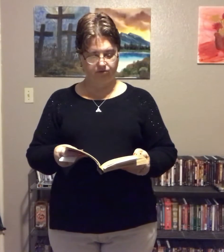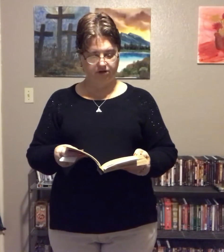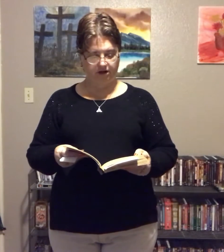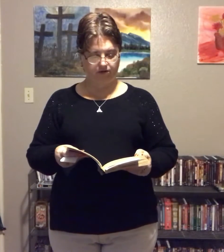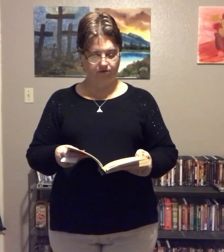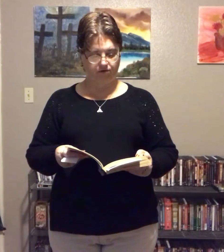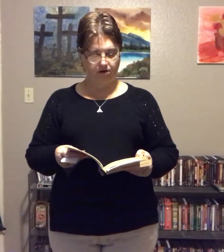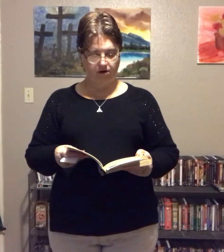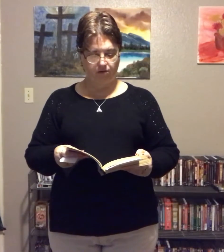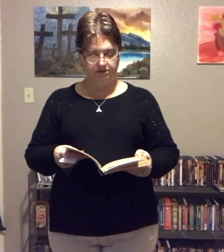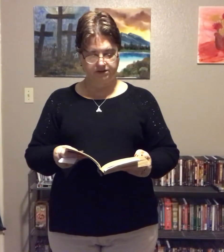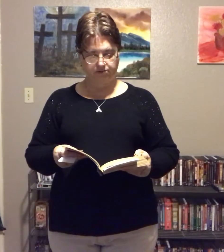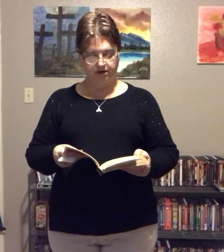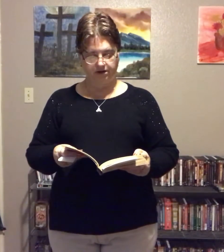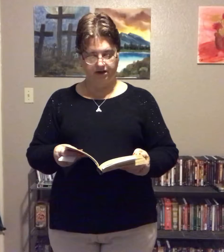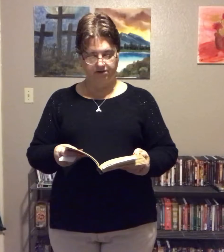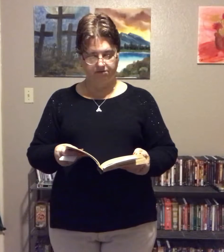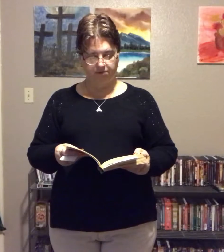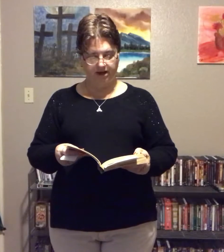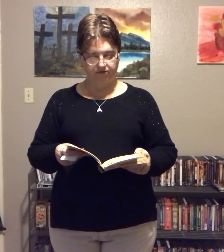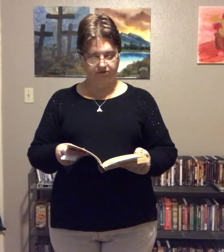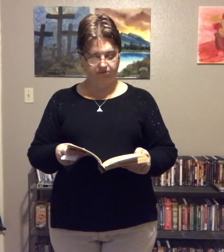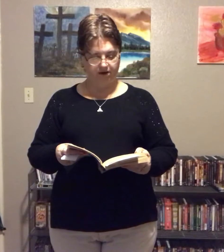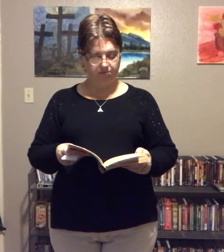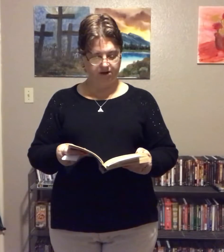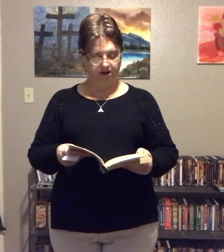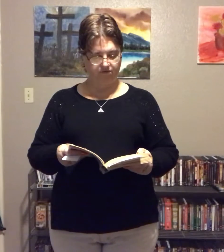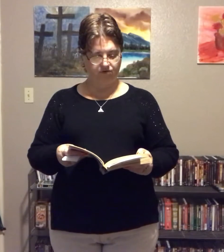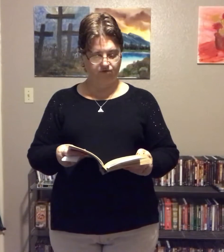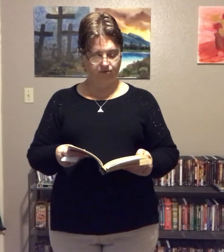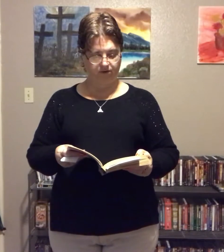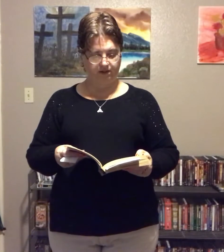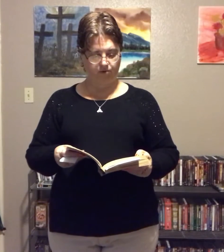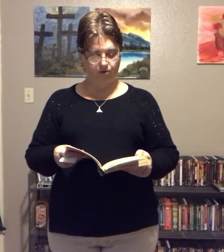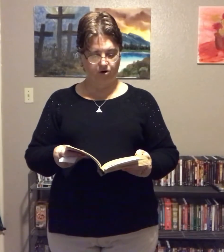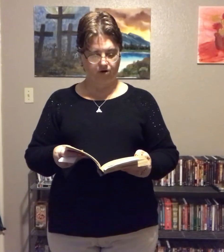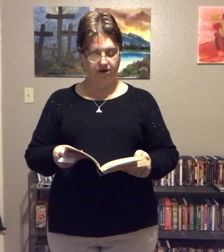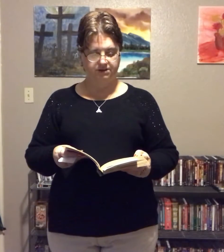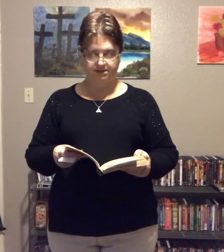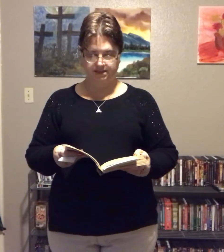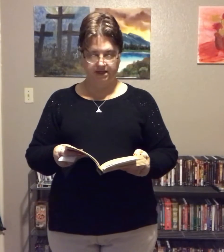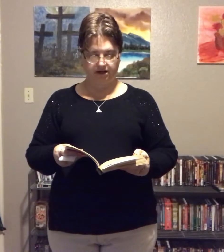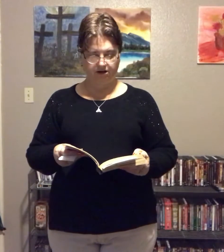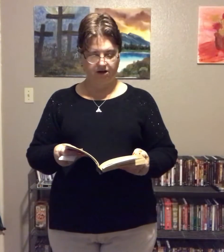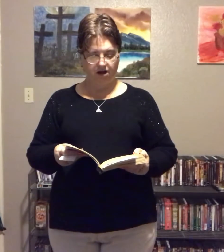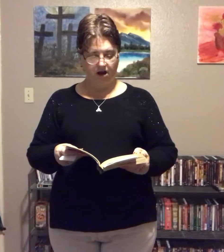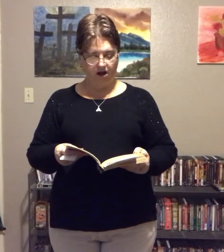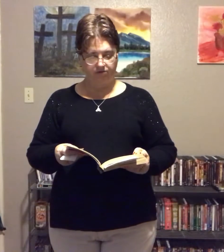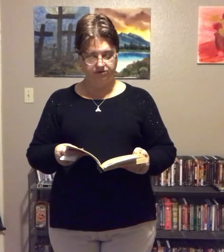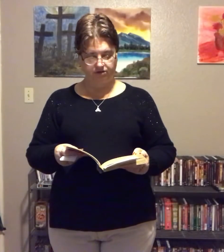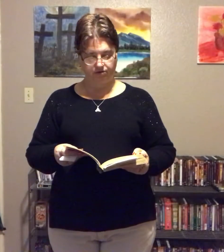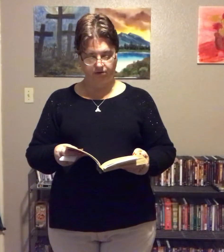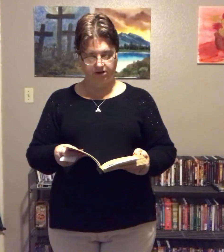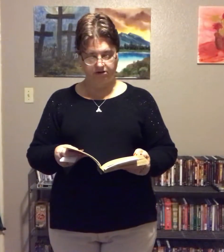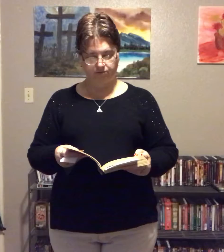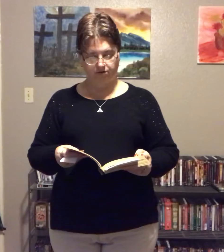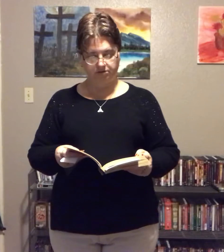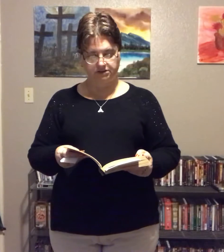creator. Once I recognized the patterns of my behavior for what they were, sin, I was on the way to the promised